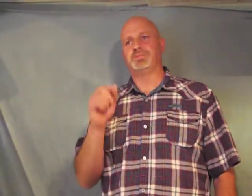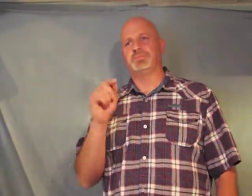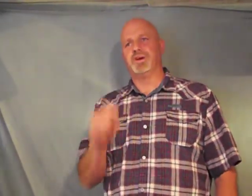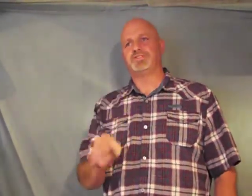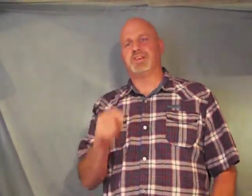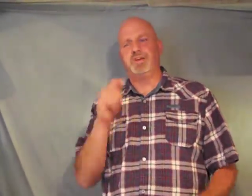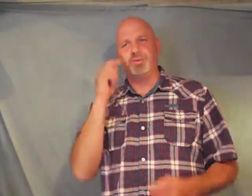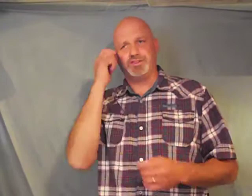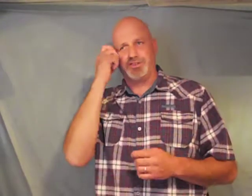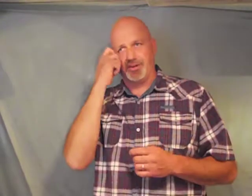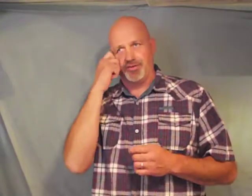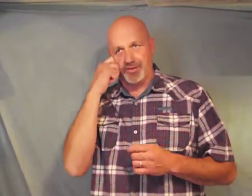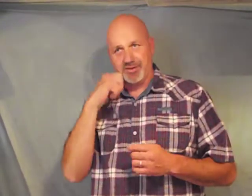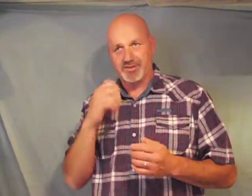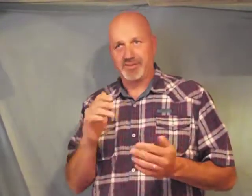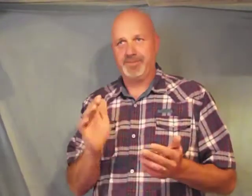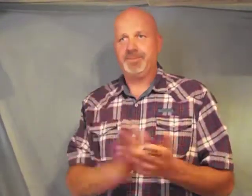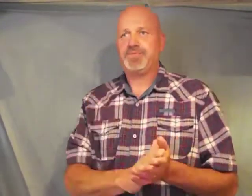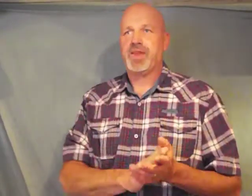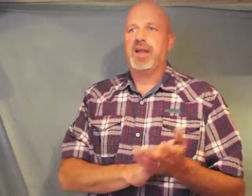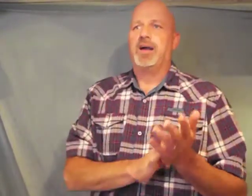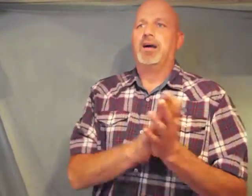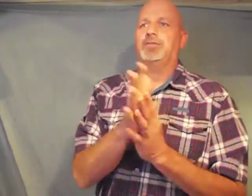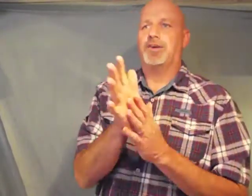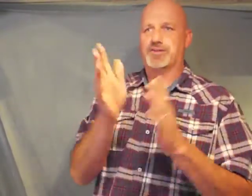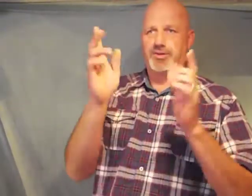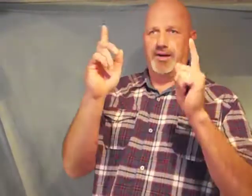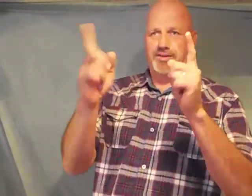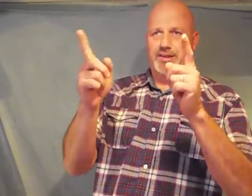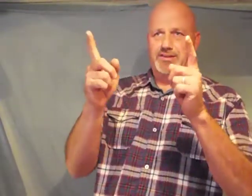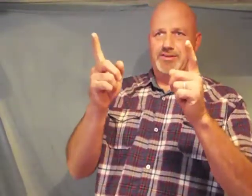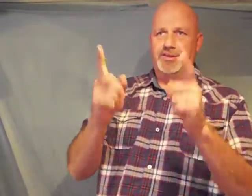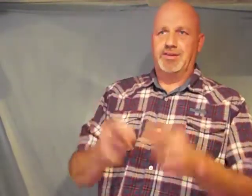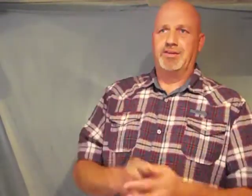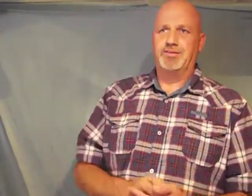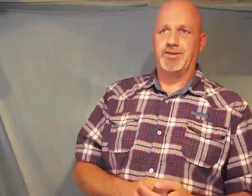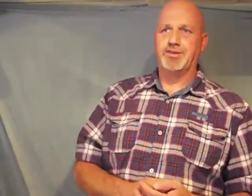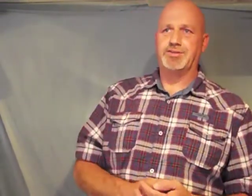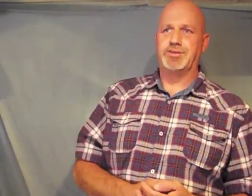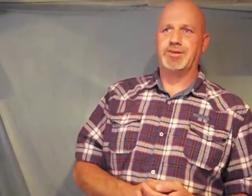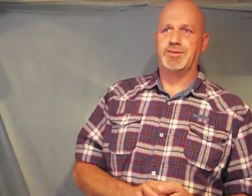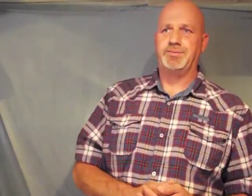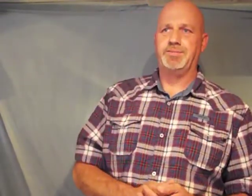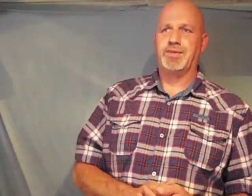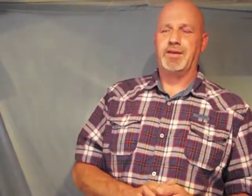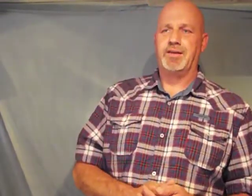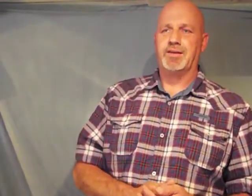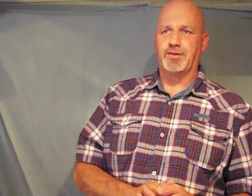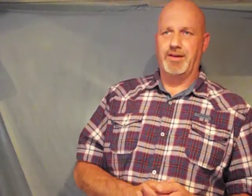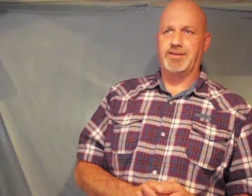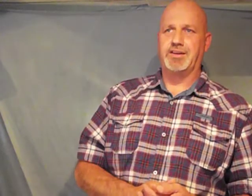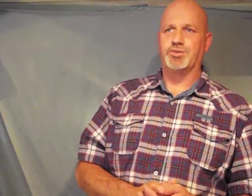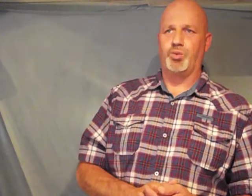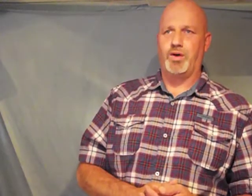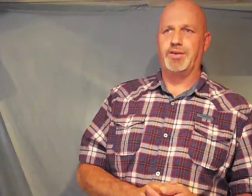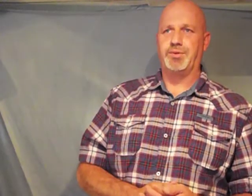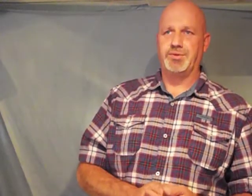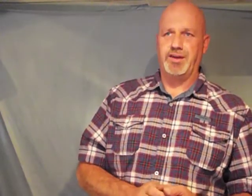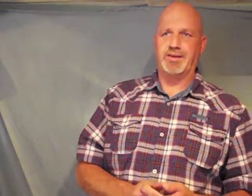mercy with cheerfulness first Corinthians first Corinthians one through ten